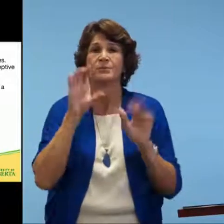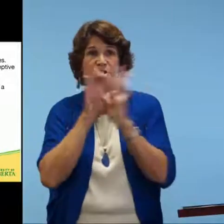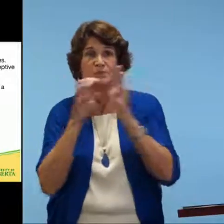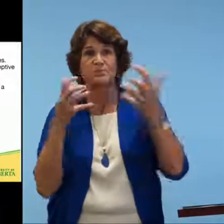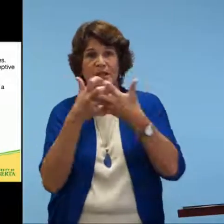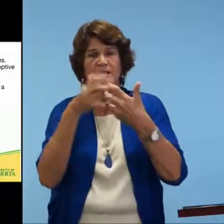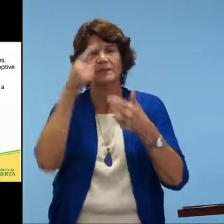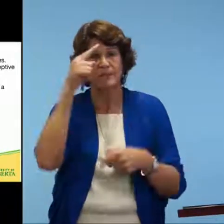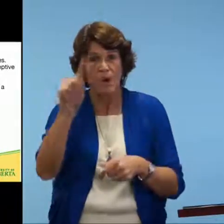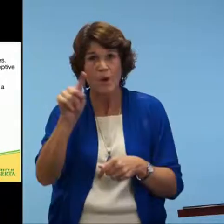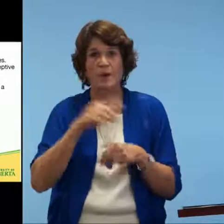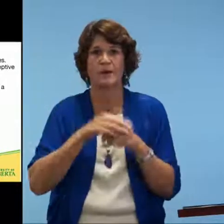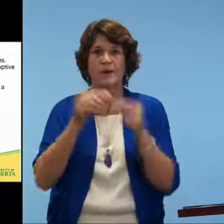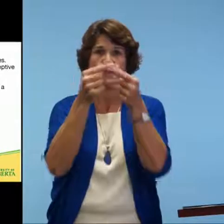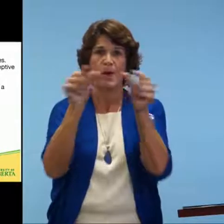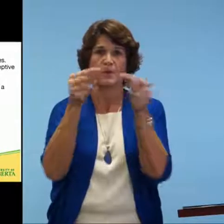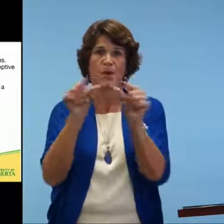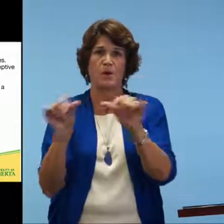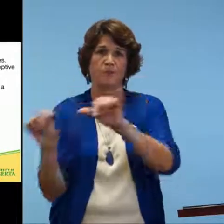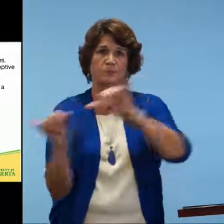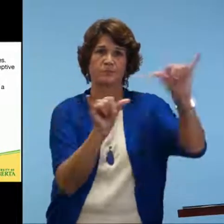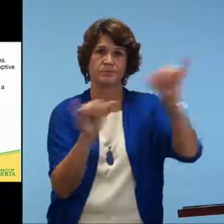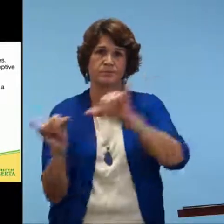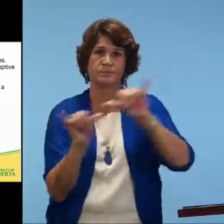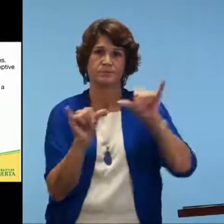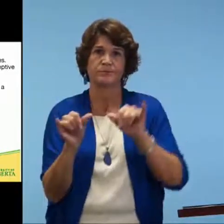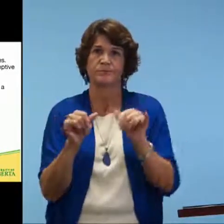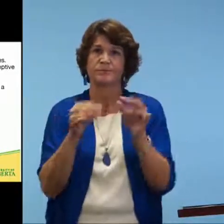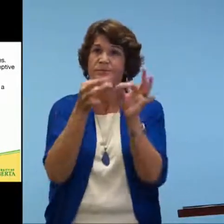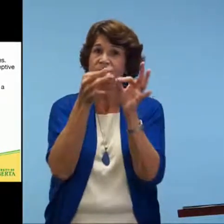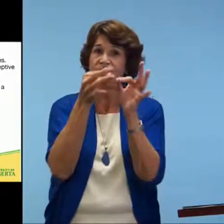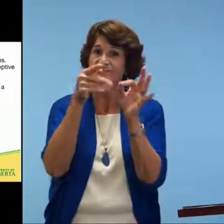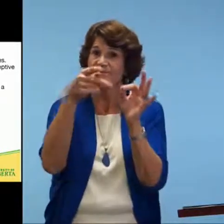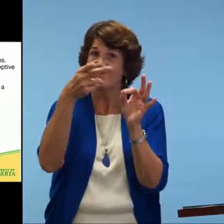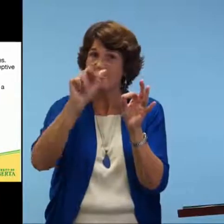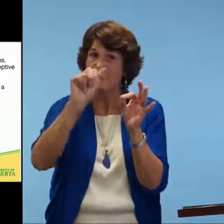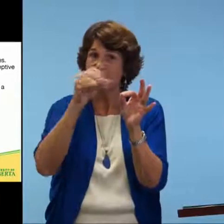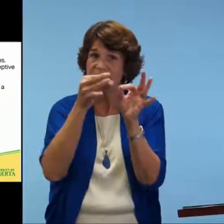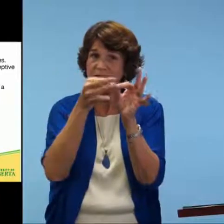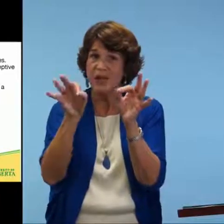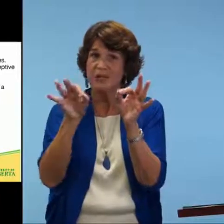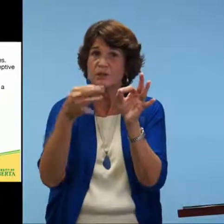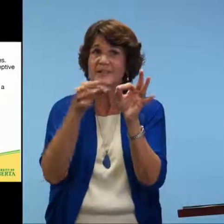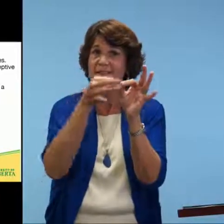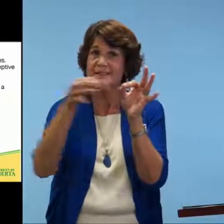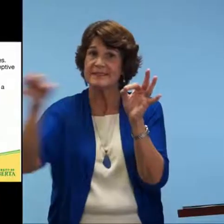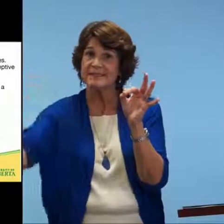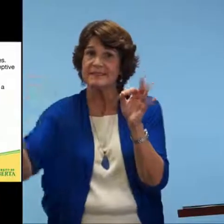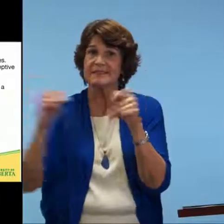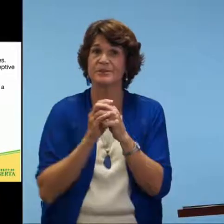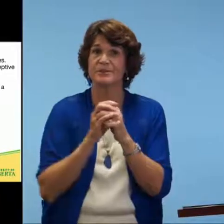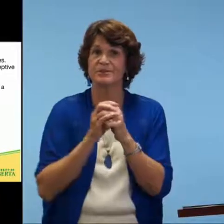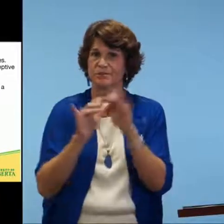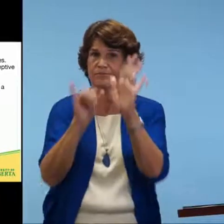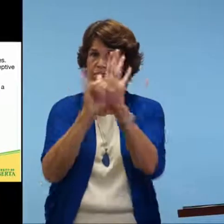can identify a picture that matches that sign for grammatical purposes. So they could be looking at phrases,